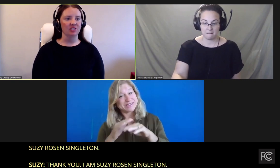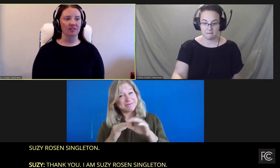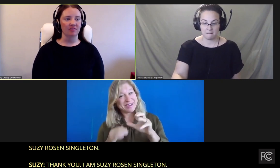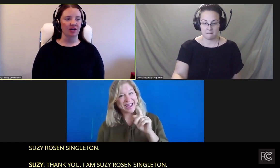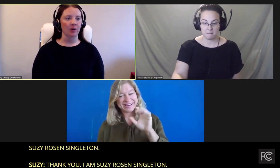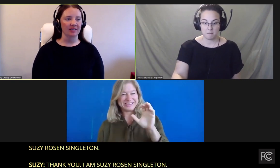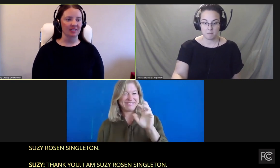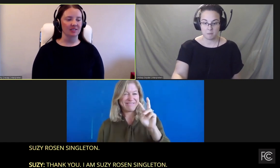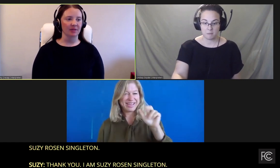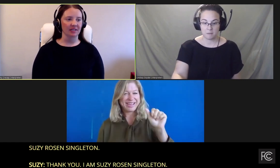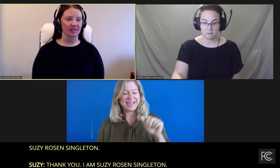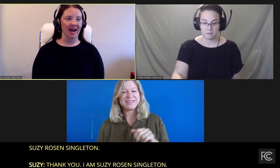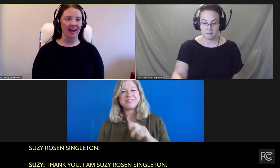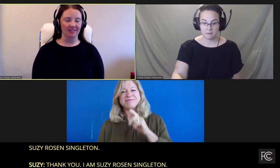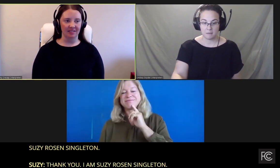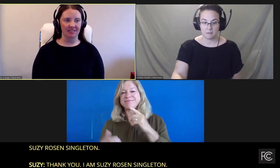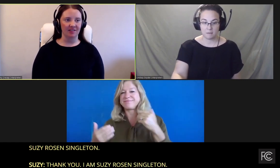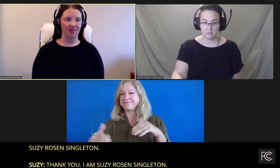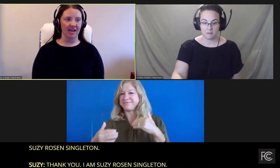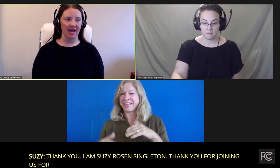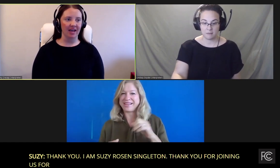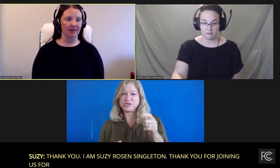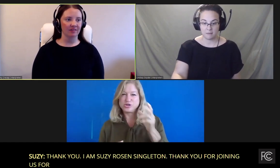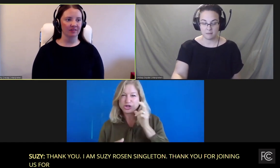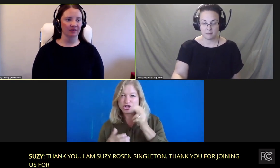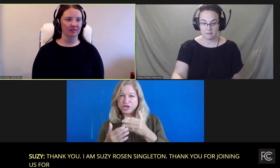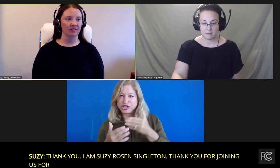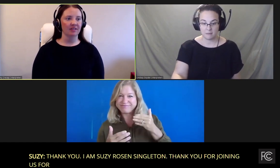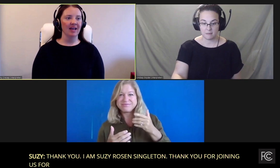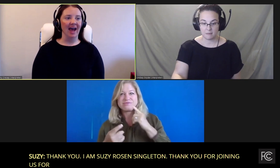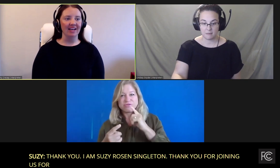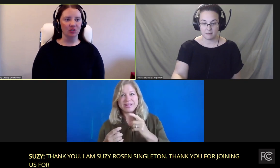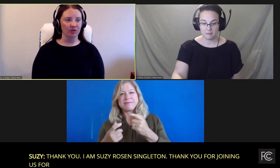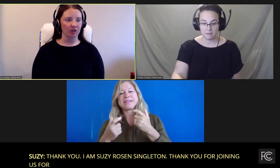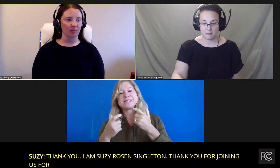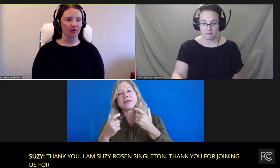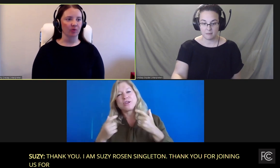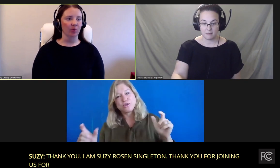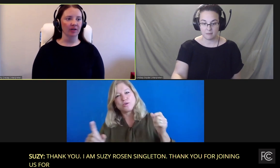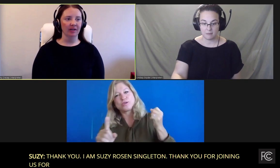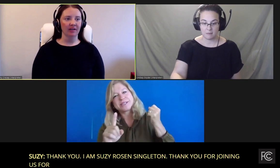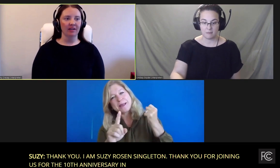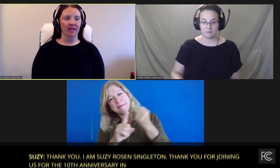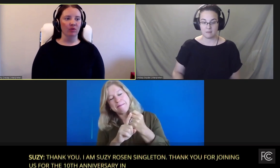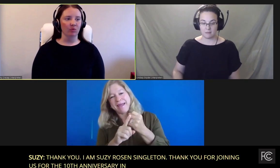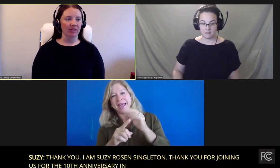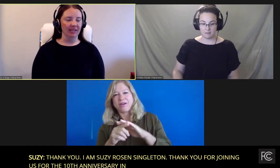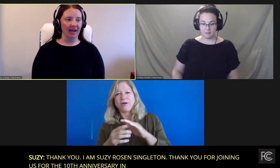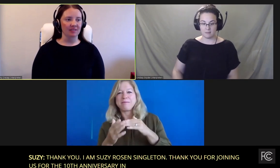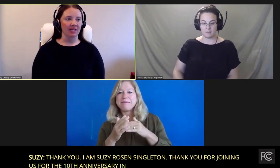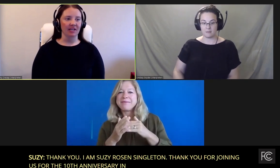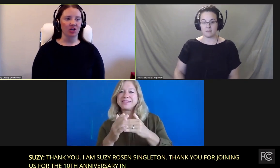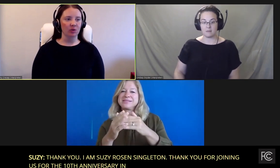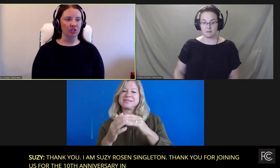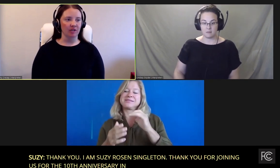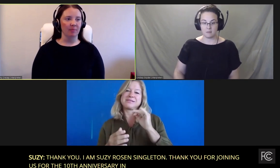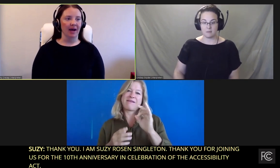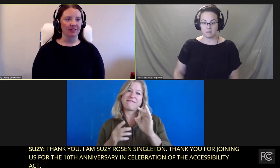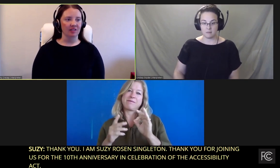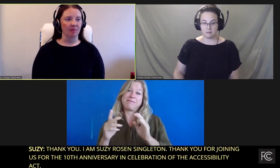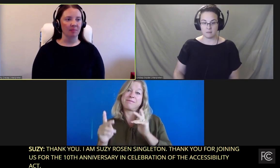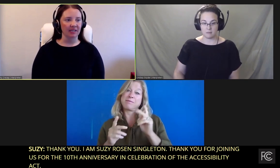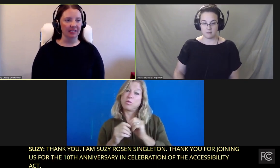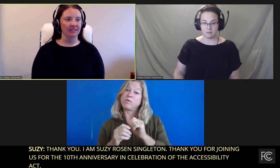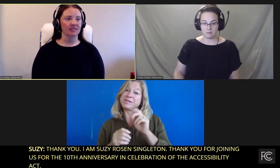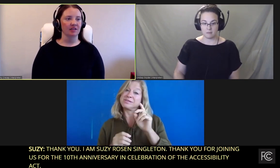Communications and Video Accessibility Act, the CVAA. As you've heard before, it really has made a huge